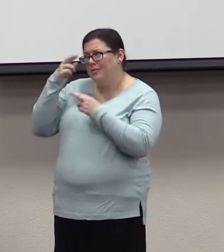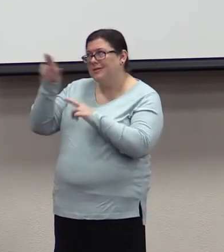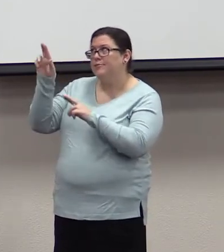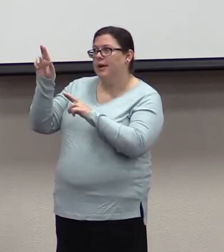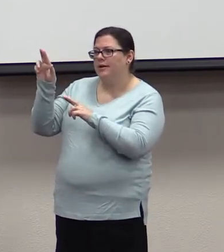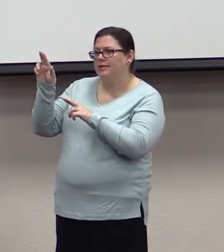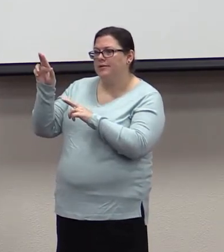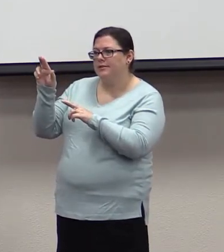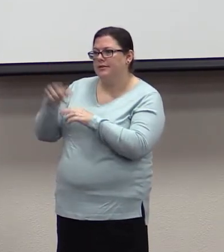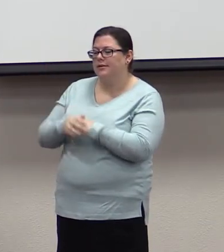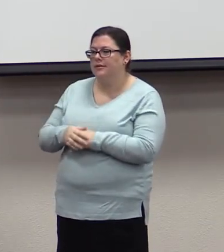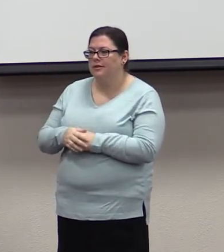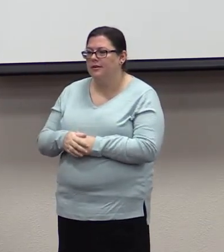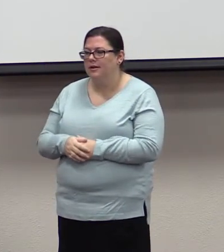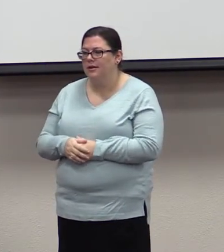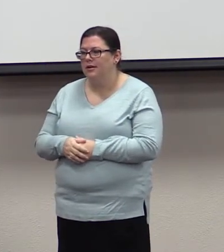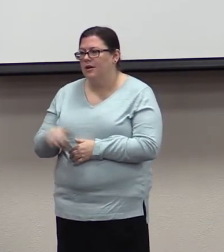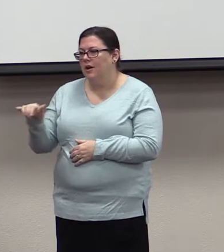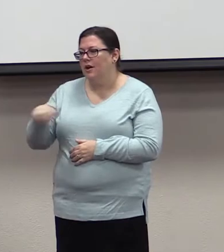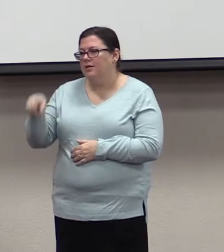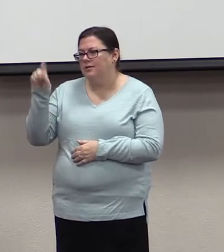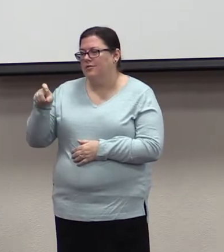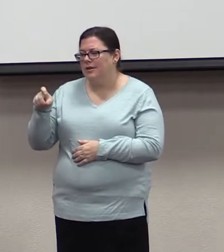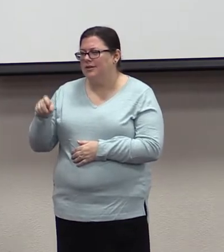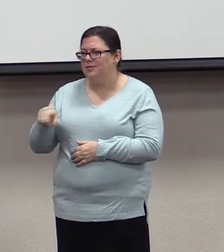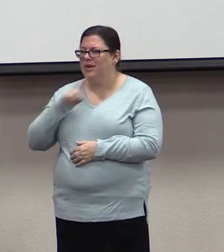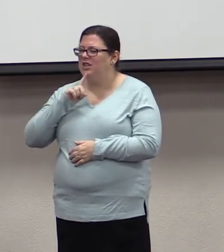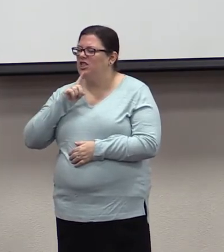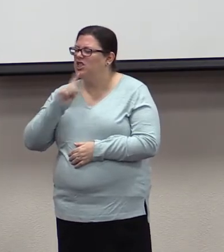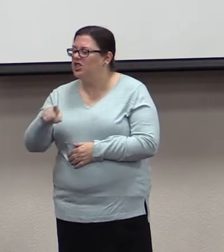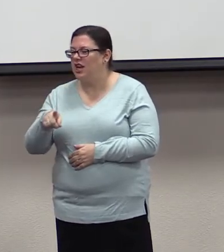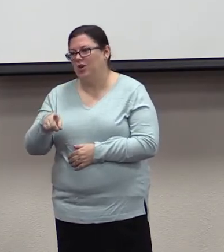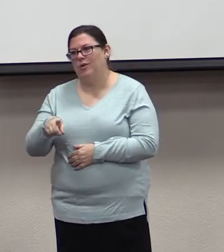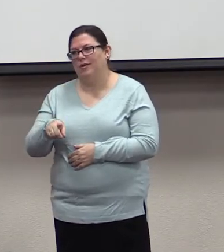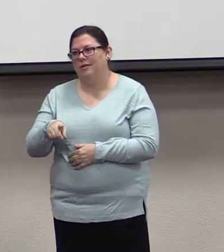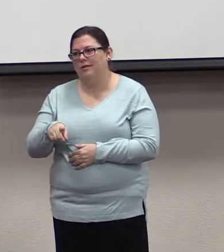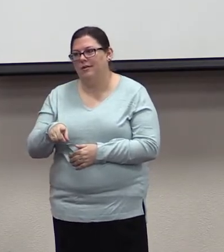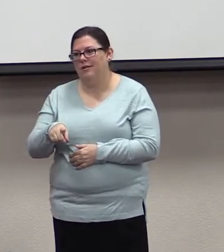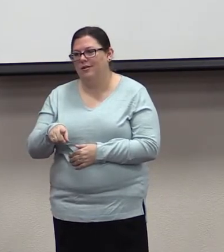needs to be genuine. We can't fake this respect.